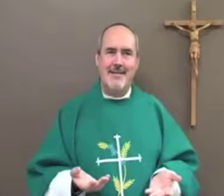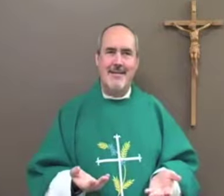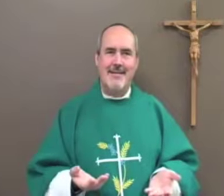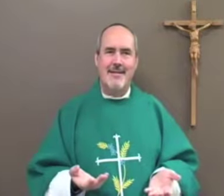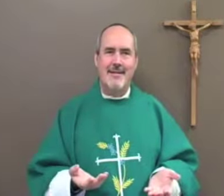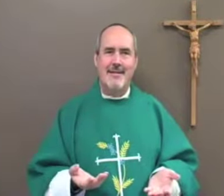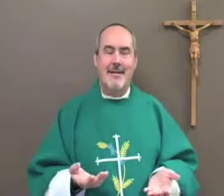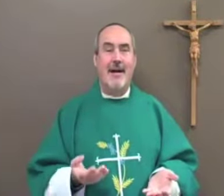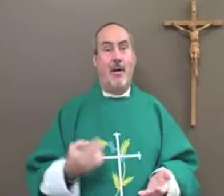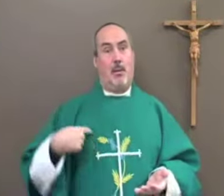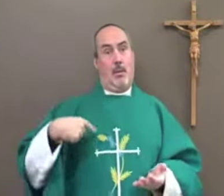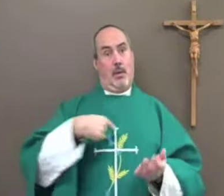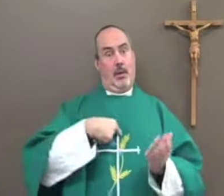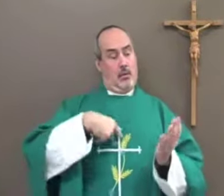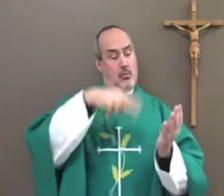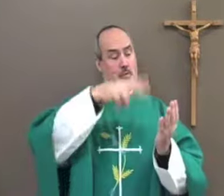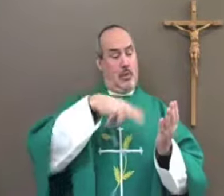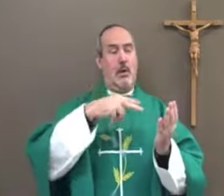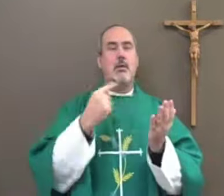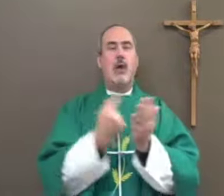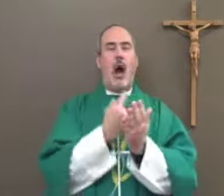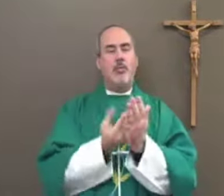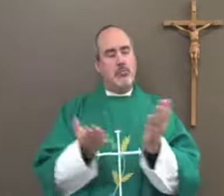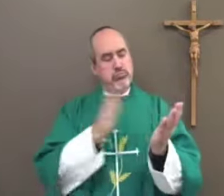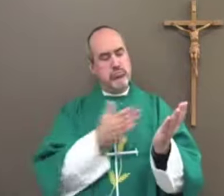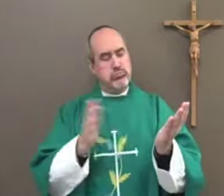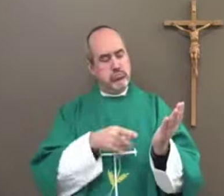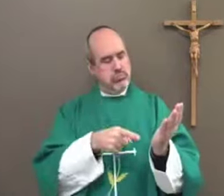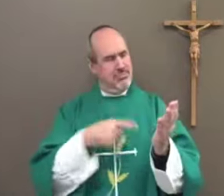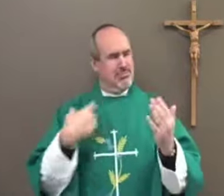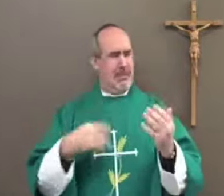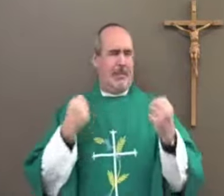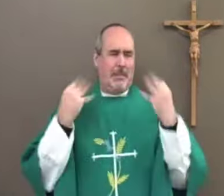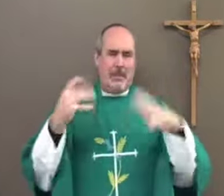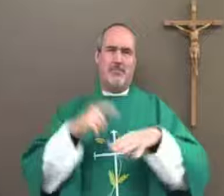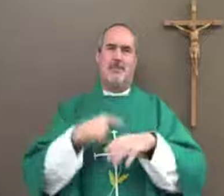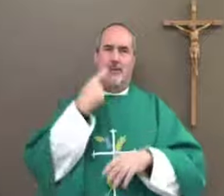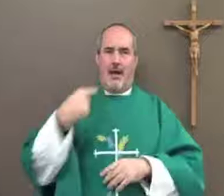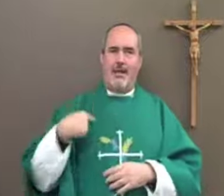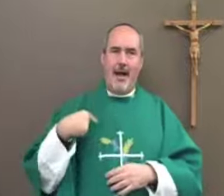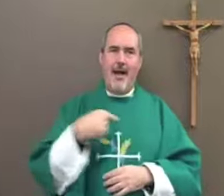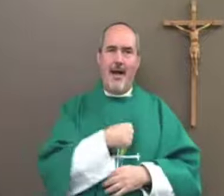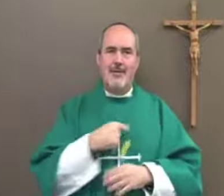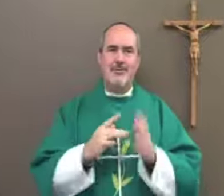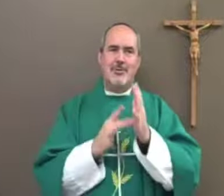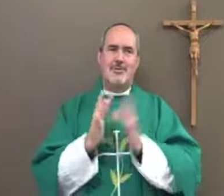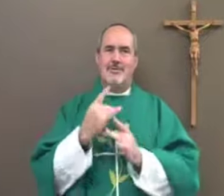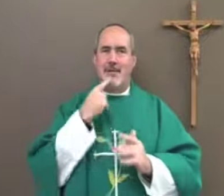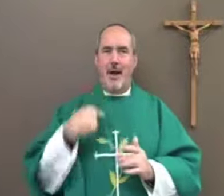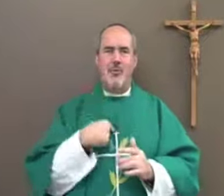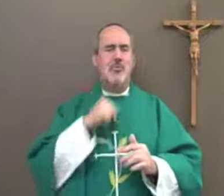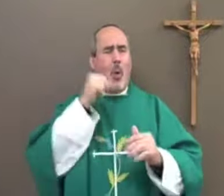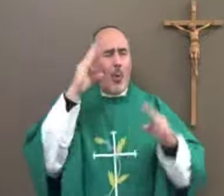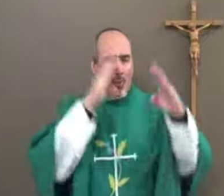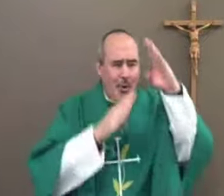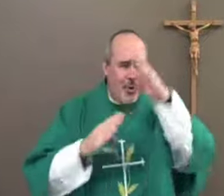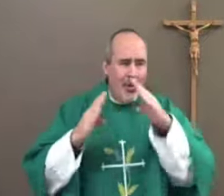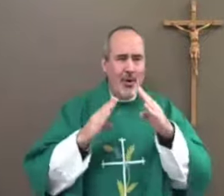where is your faith when I read through the gospel there's so many times that it tells us that Jesus tells